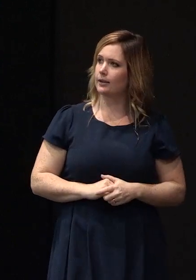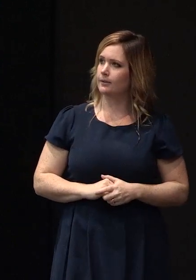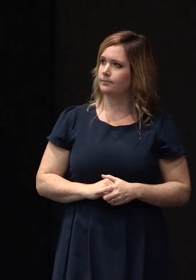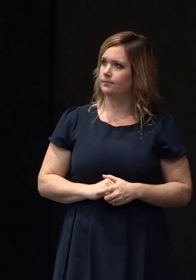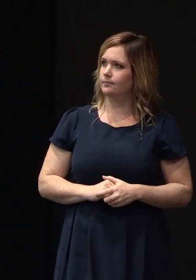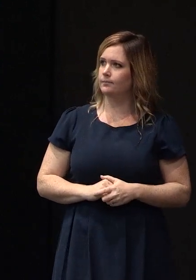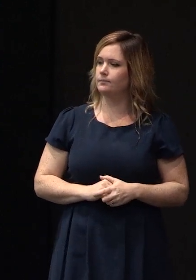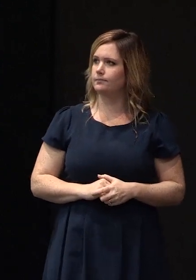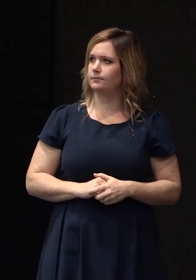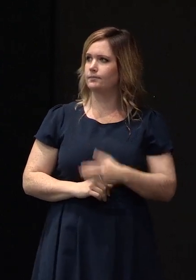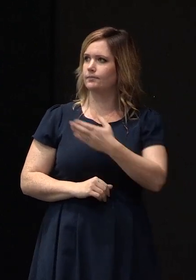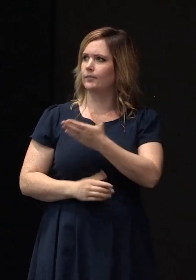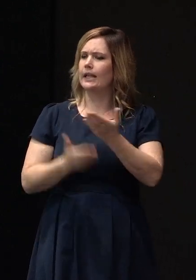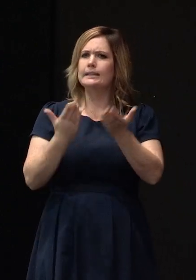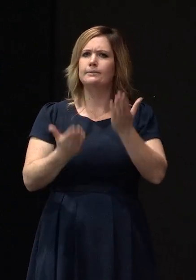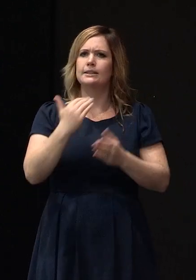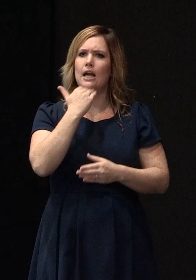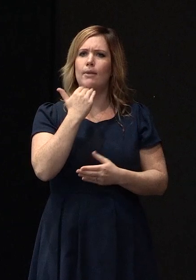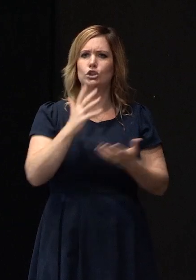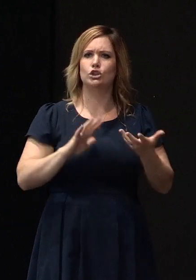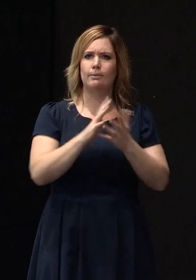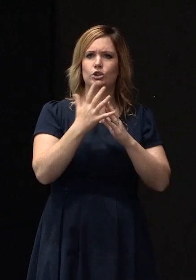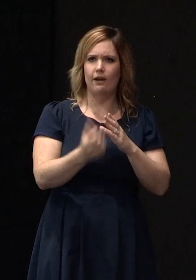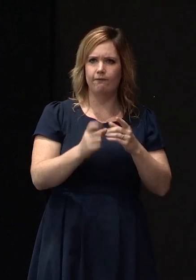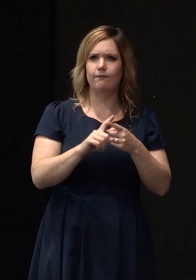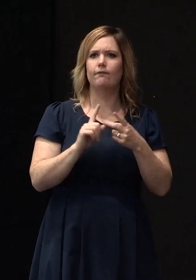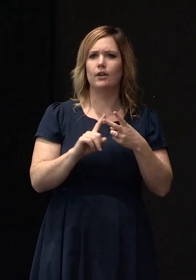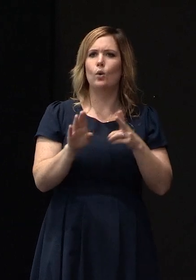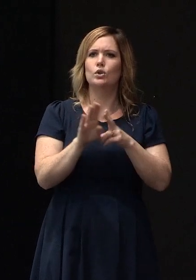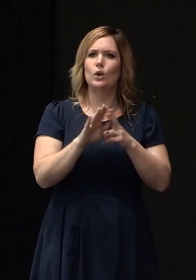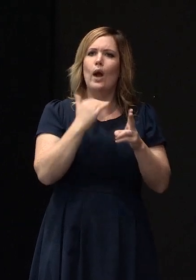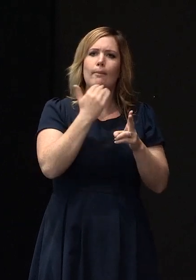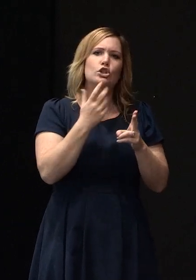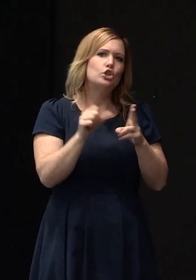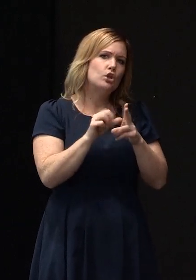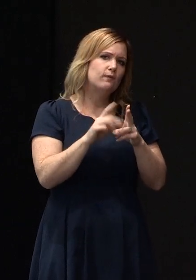I guess it depends on the extent of the damage and the extent of the rebuild